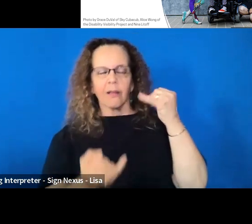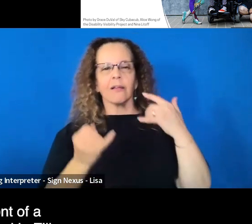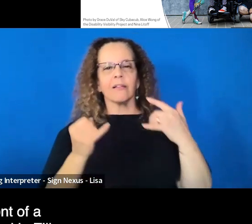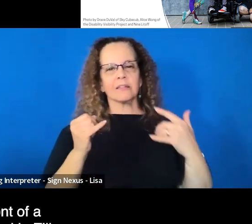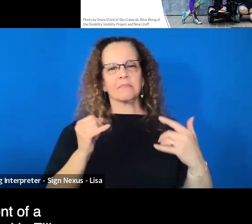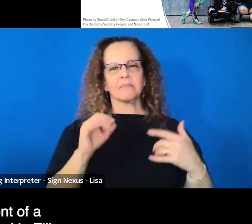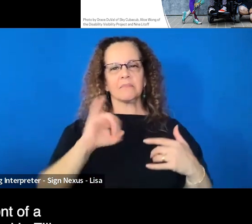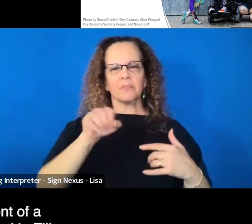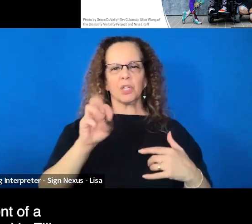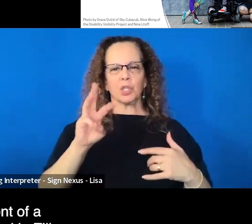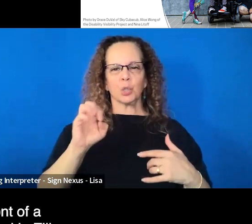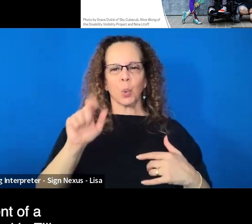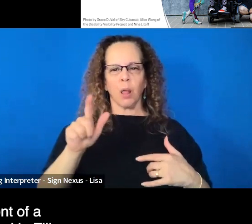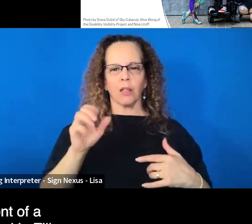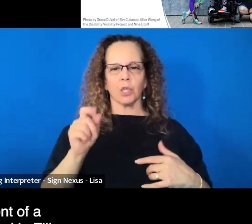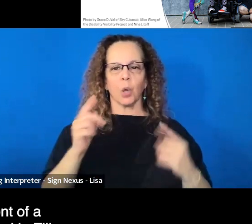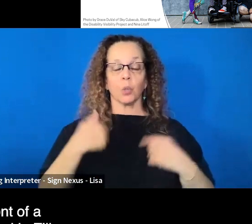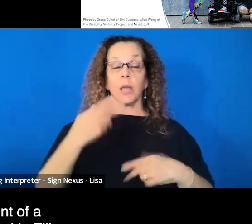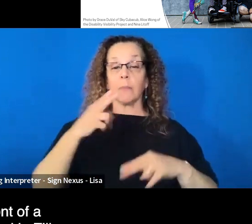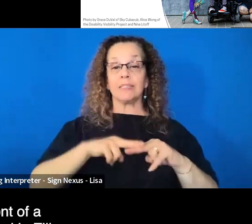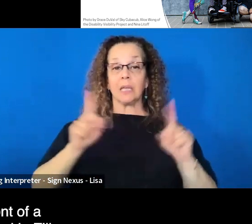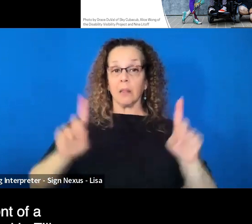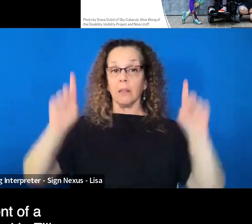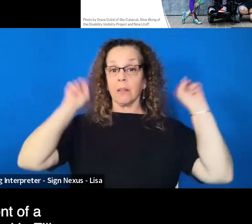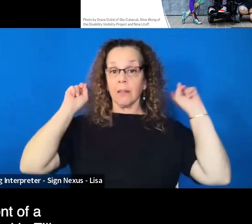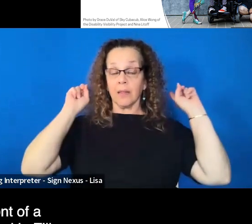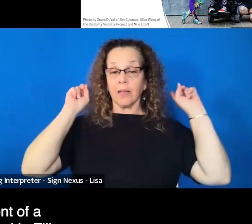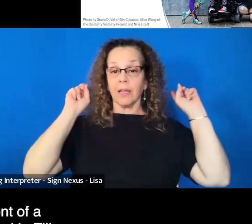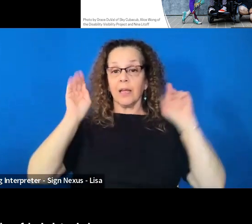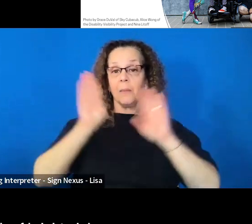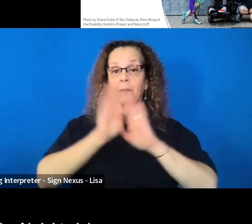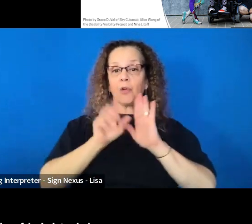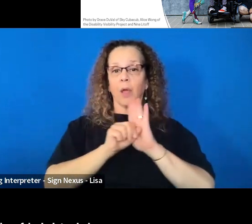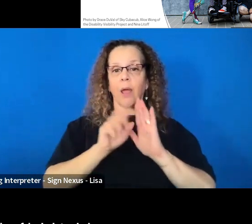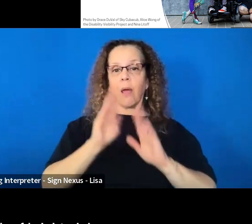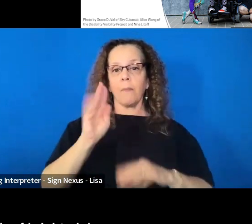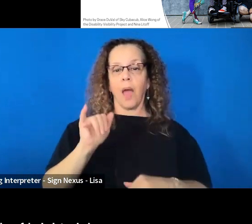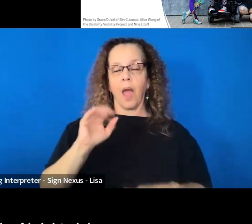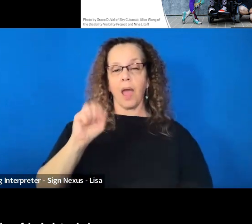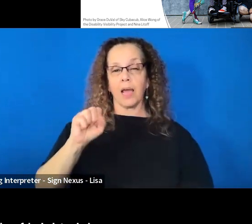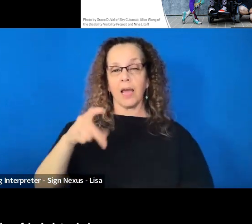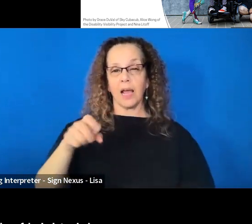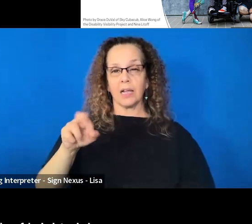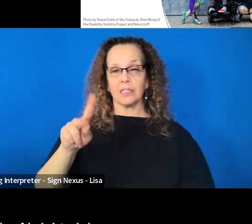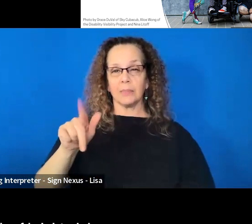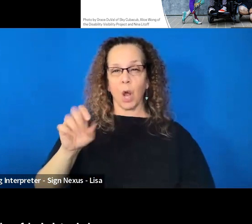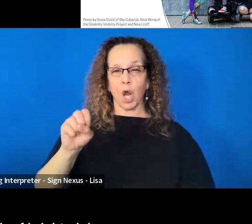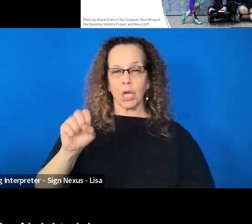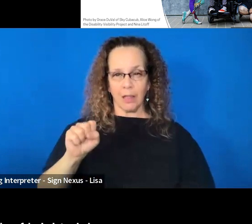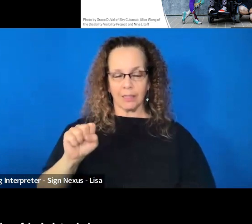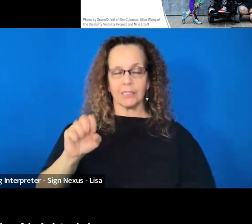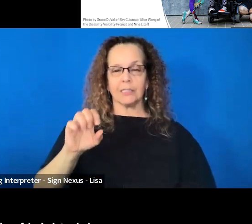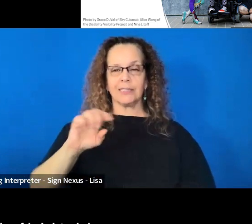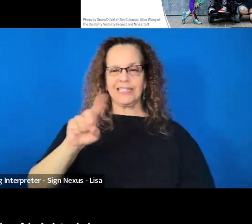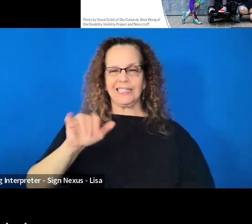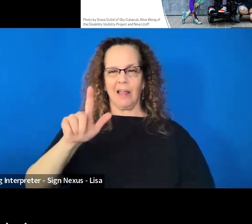I'm sitting in front of a background by Sparklezilla. That's mylar and a bunch of